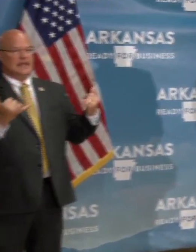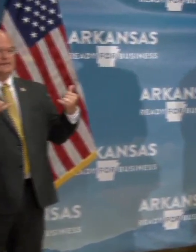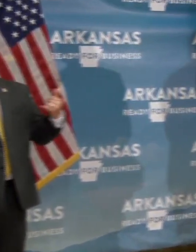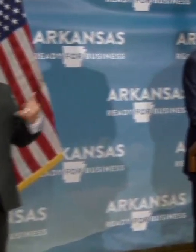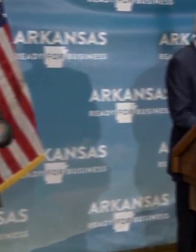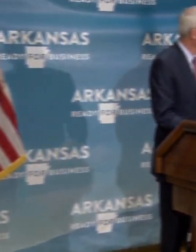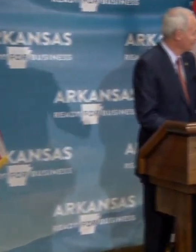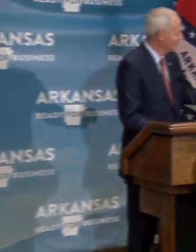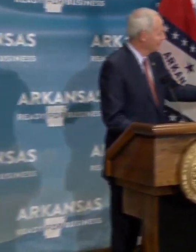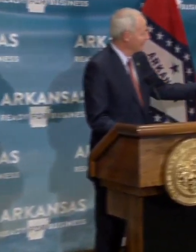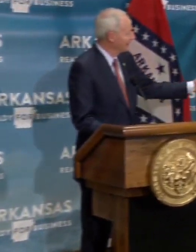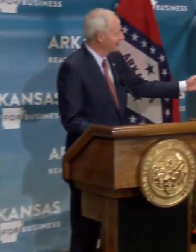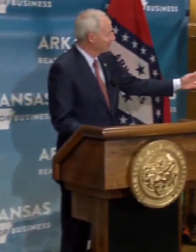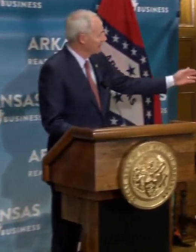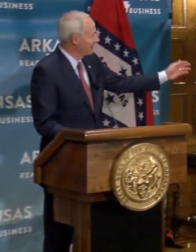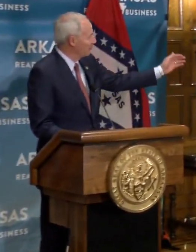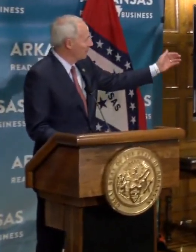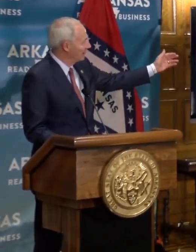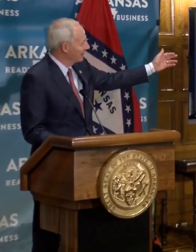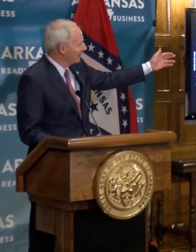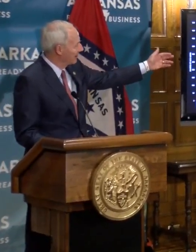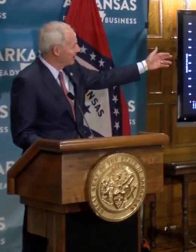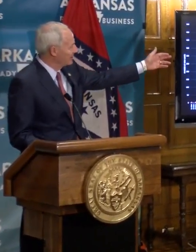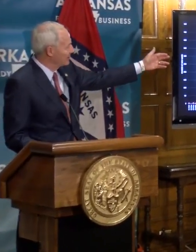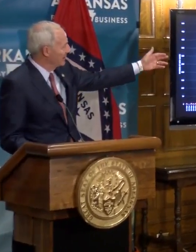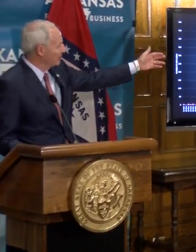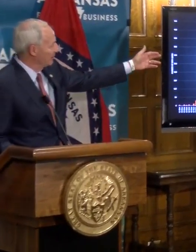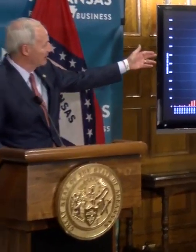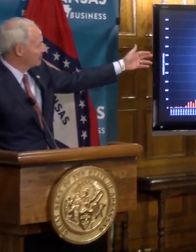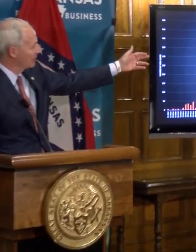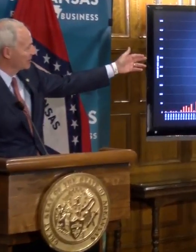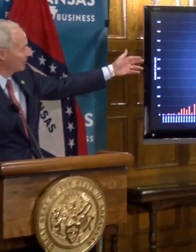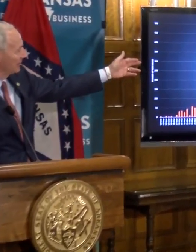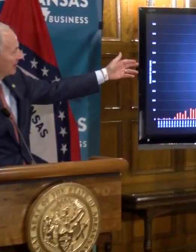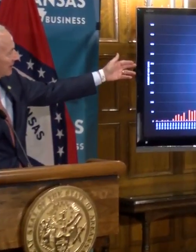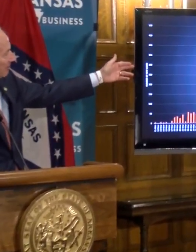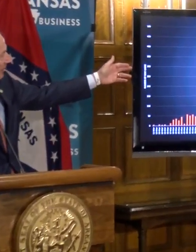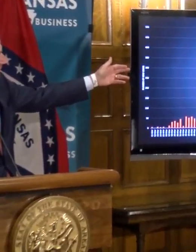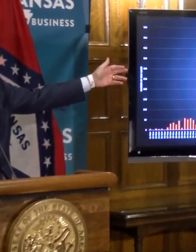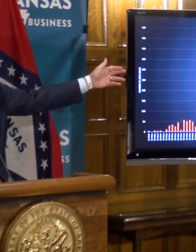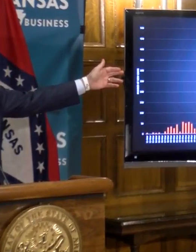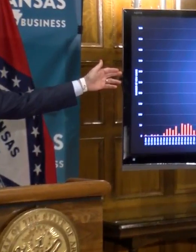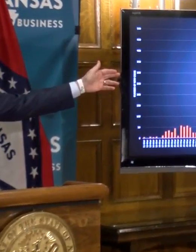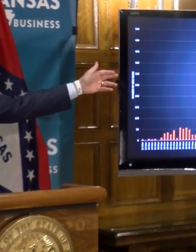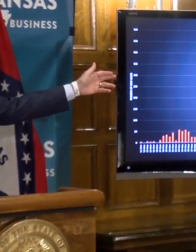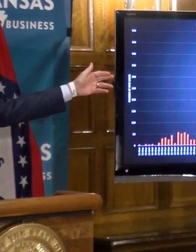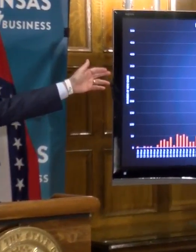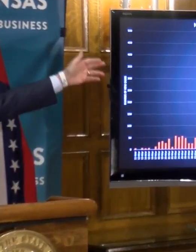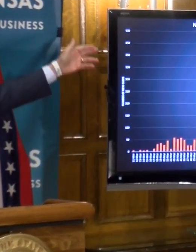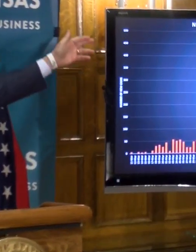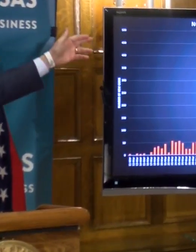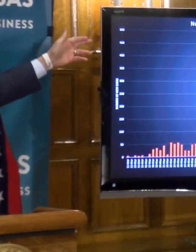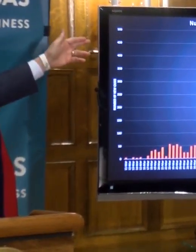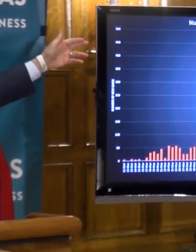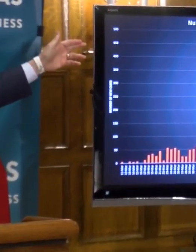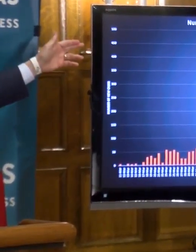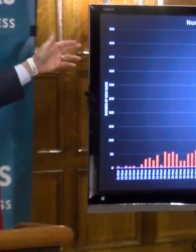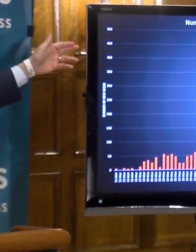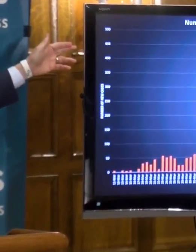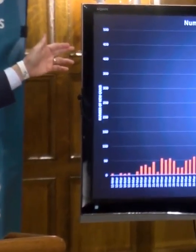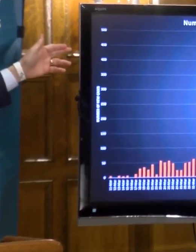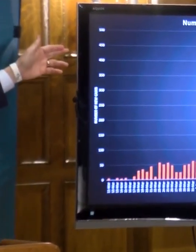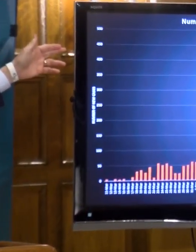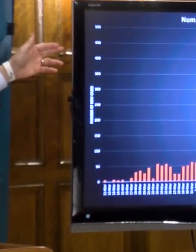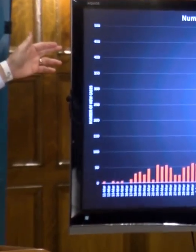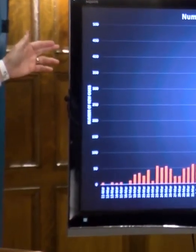And you can see from day one, our largest increase was 300 previously in one day. We have